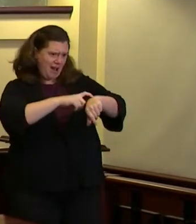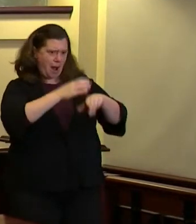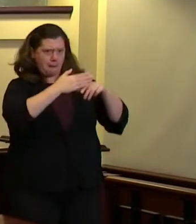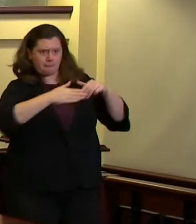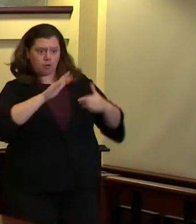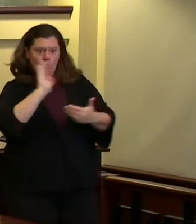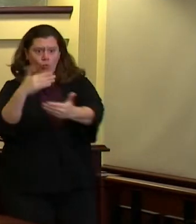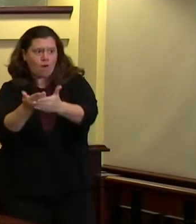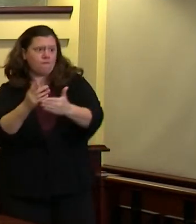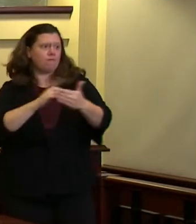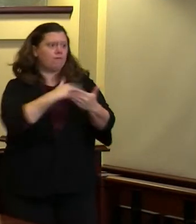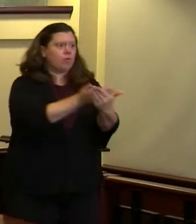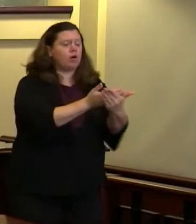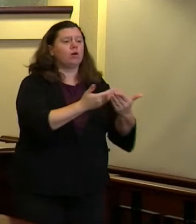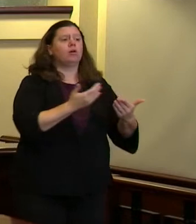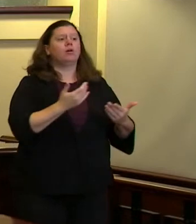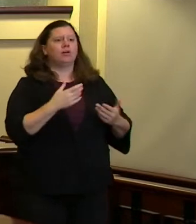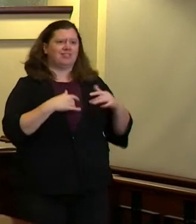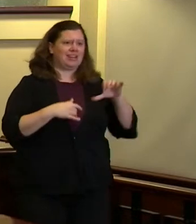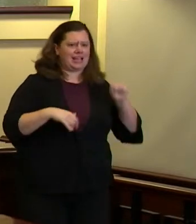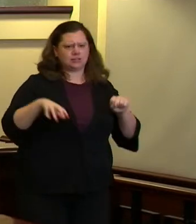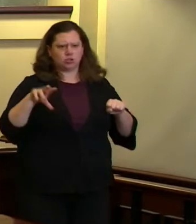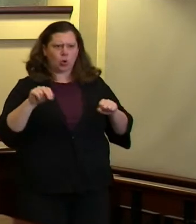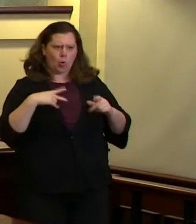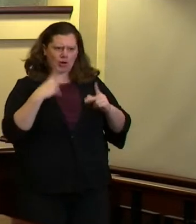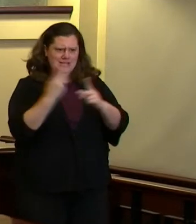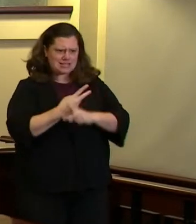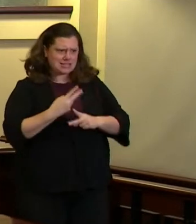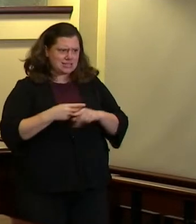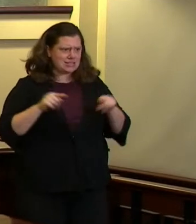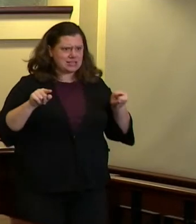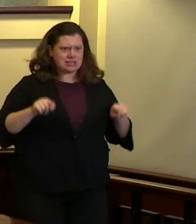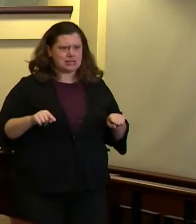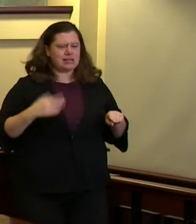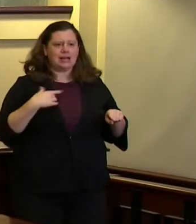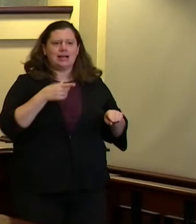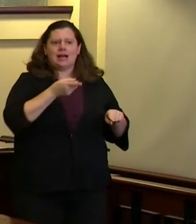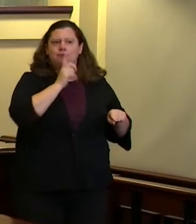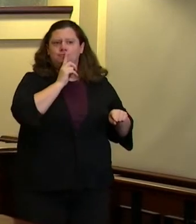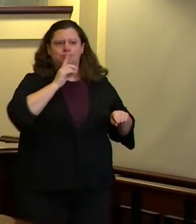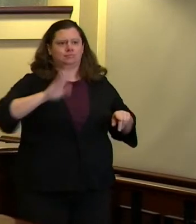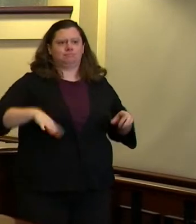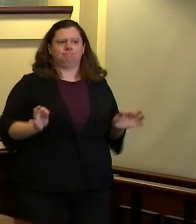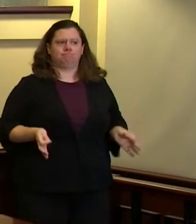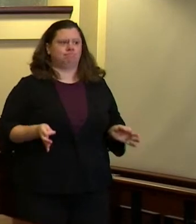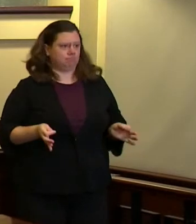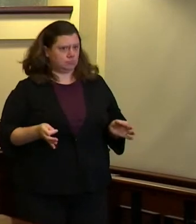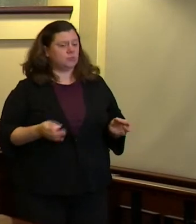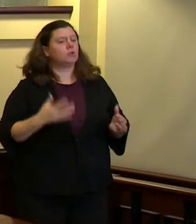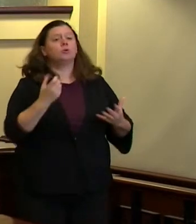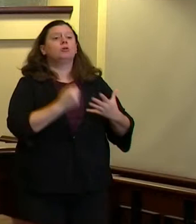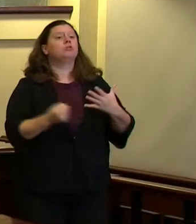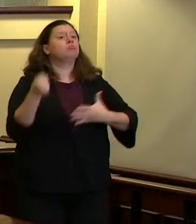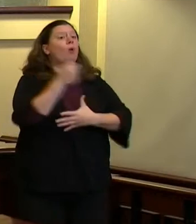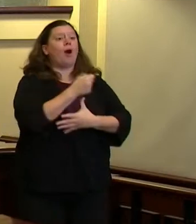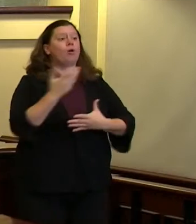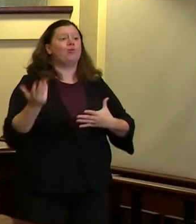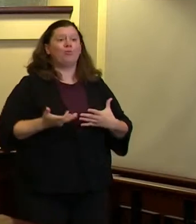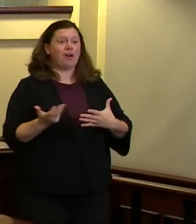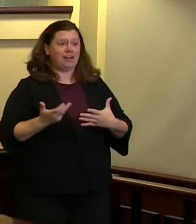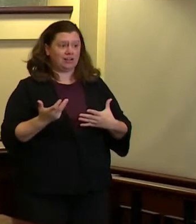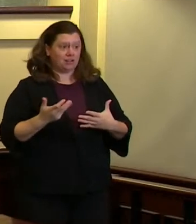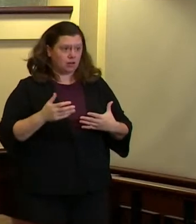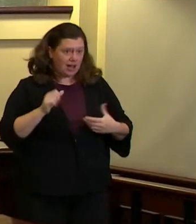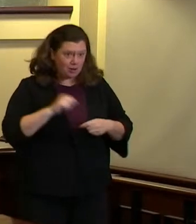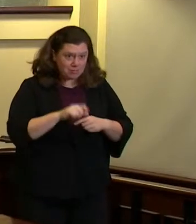but I will say again that the bar for me is very high first of all would taking those you know what impact